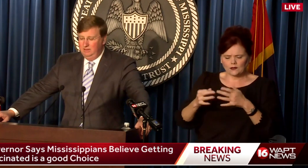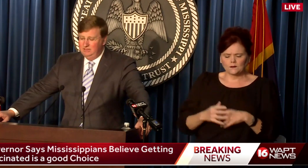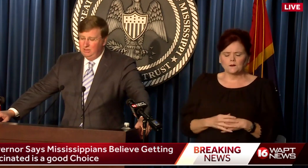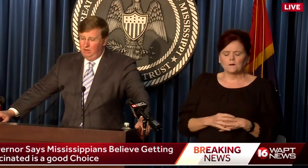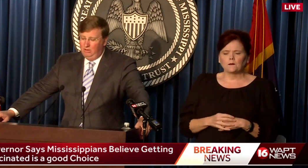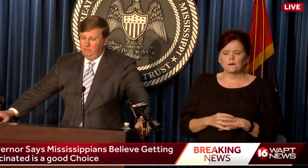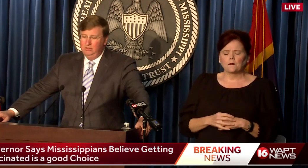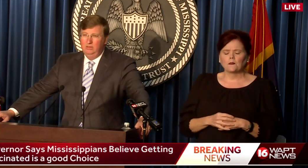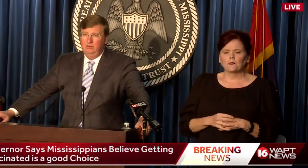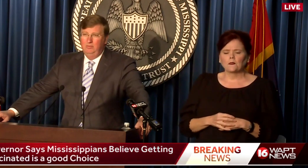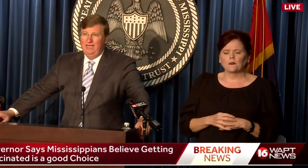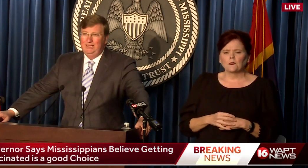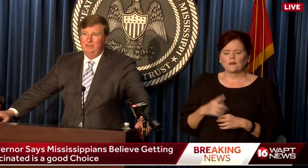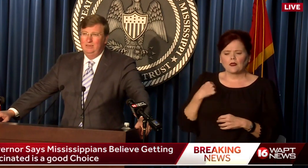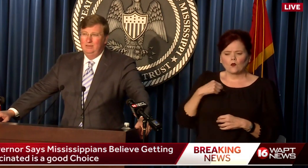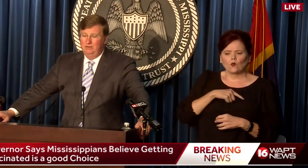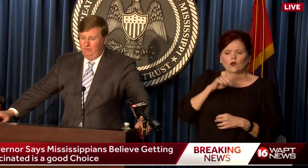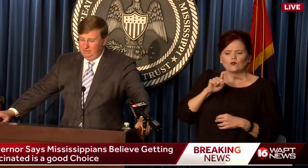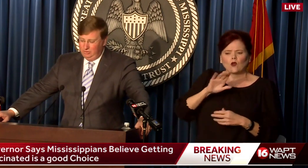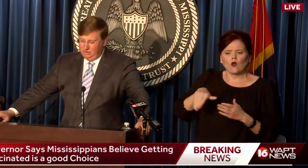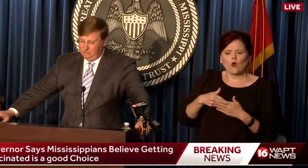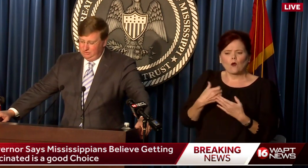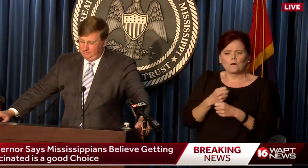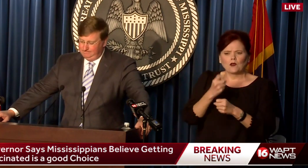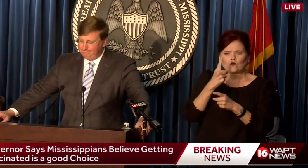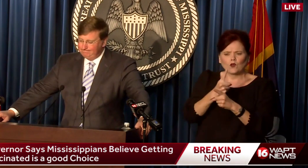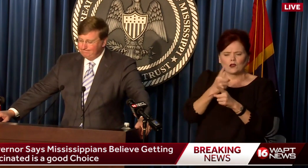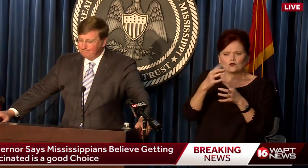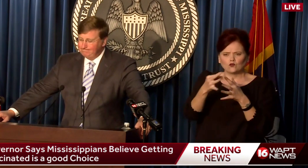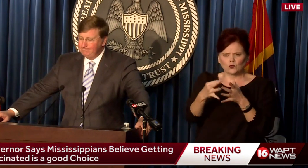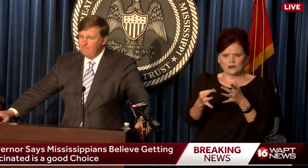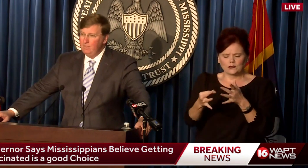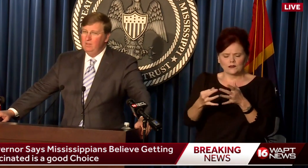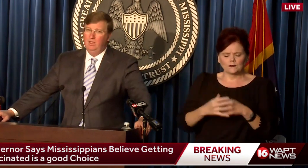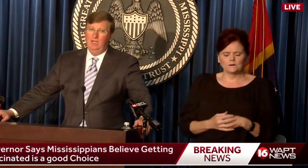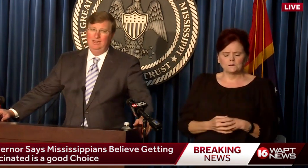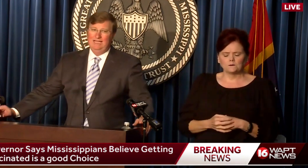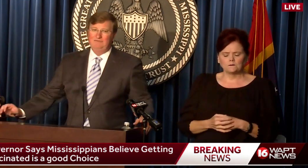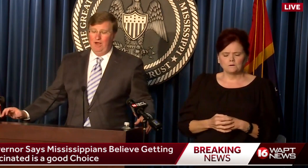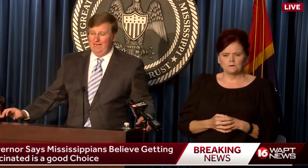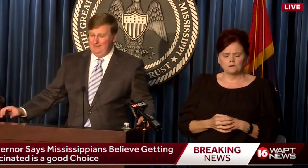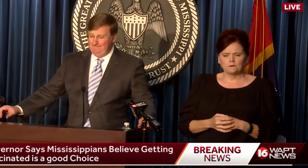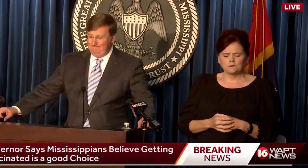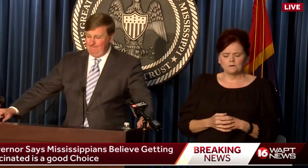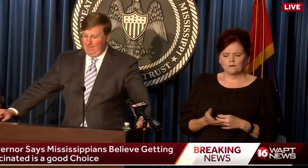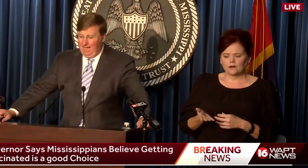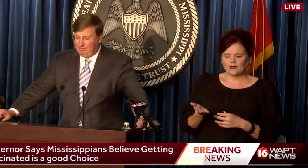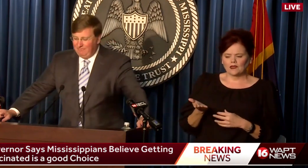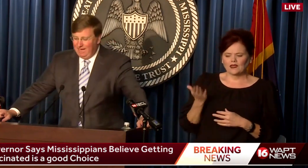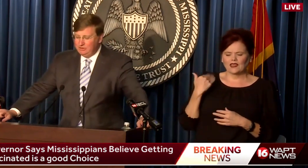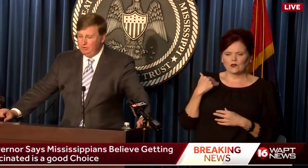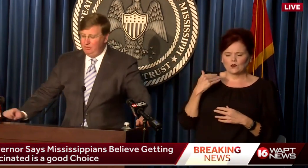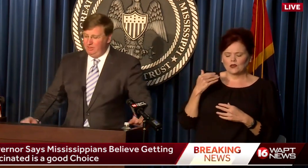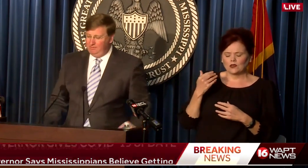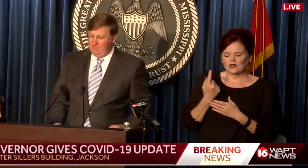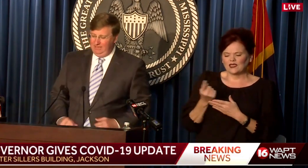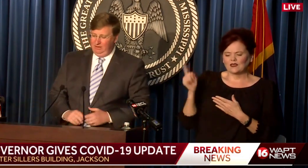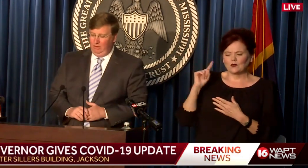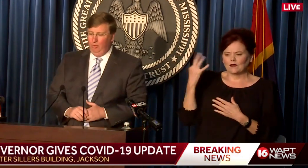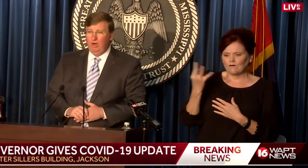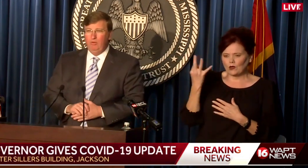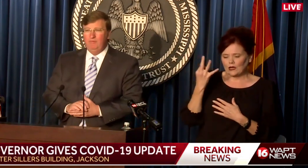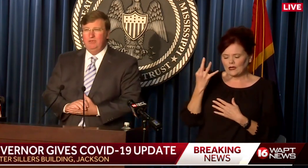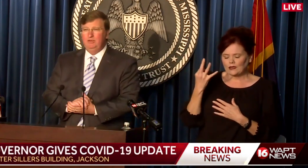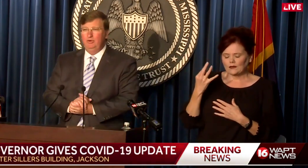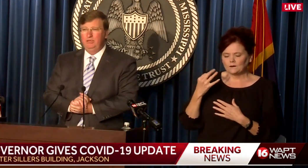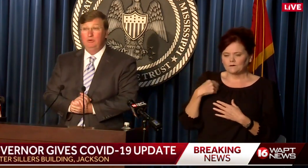Now let's all make the right choices. Last Friday, I provided you with an update